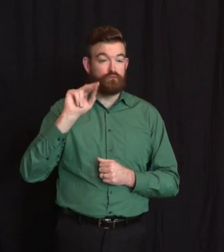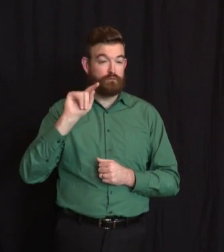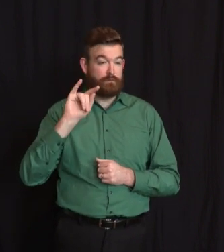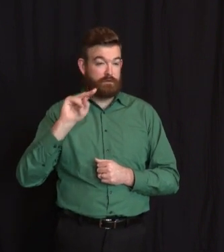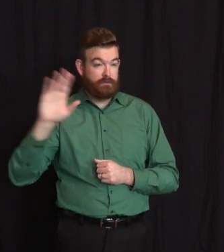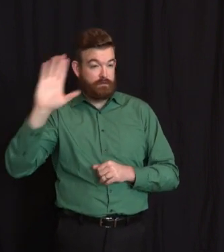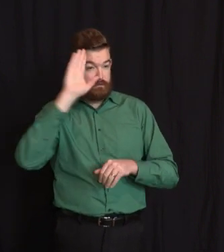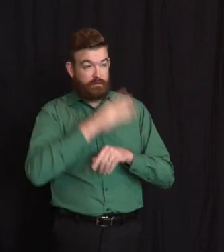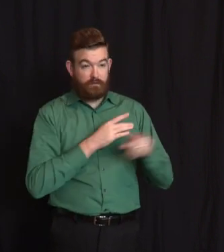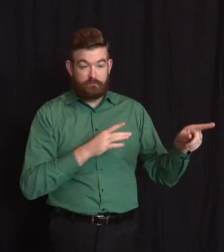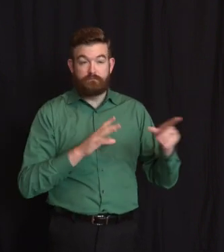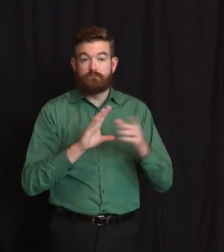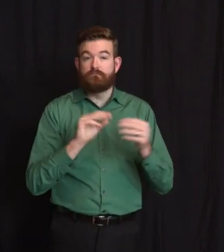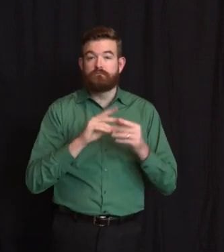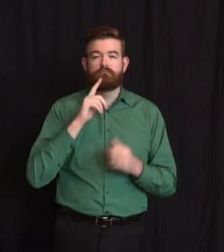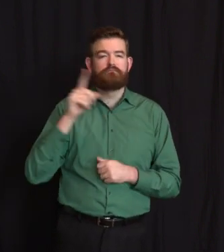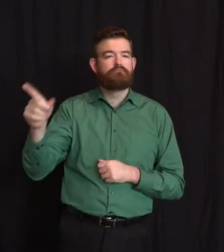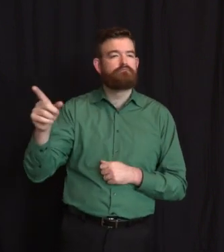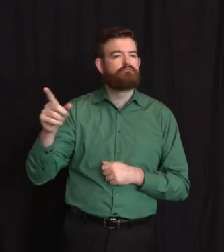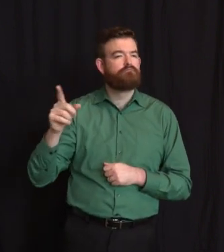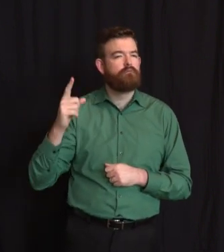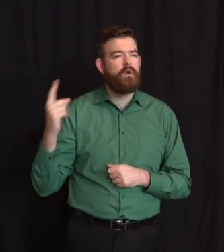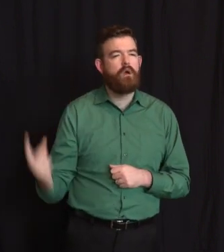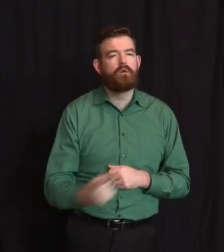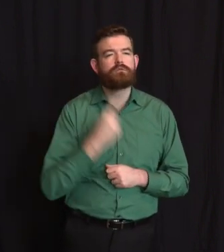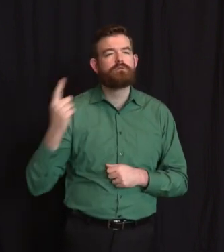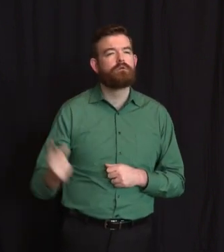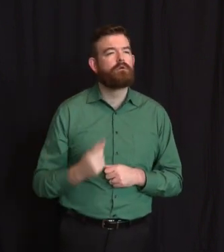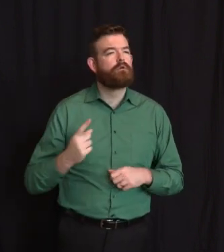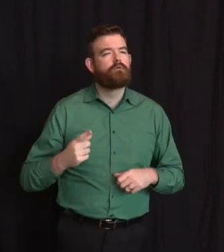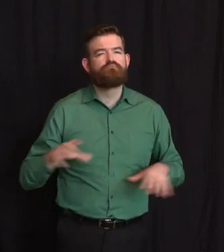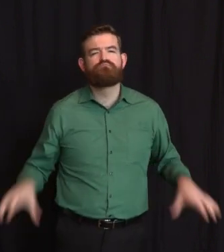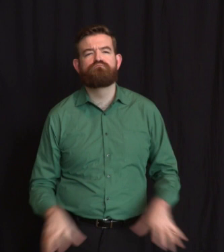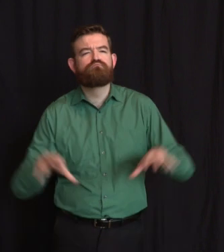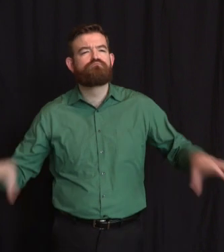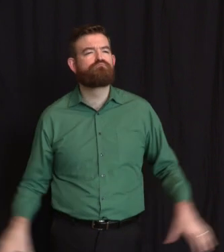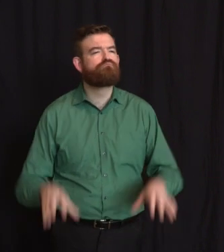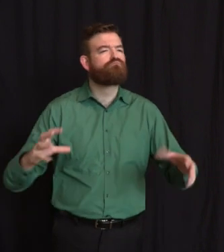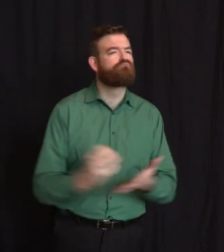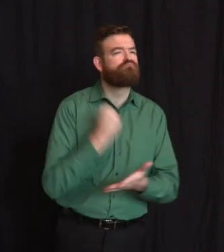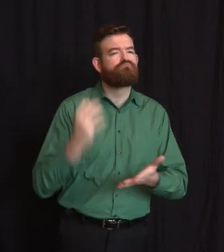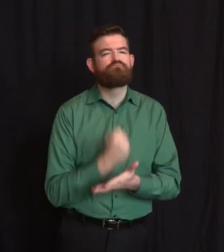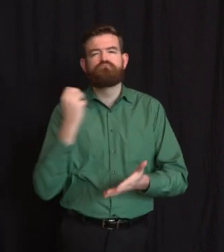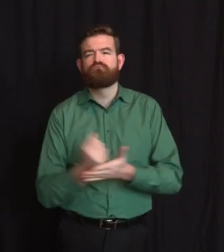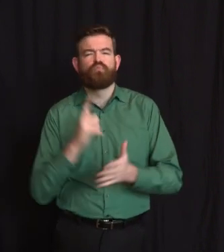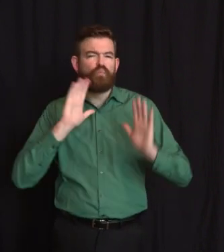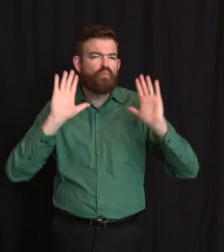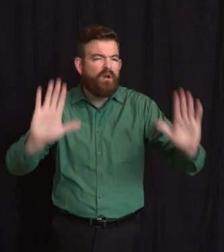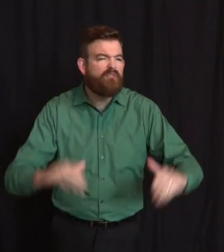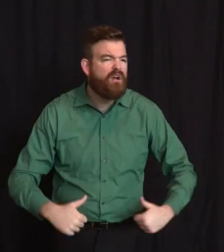and a remarkable man. Amen. Just coming in here, I learned that,